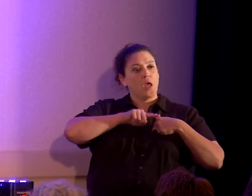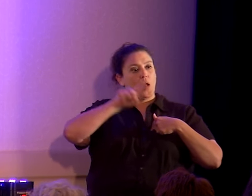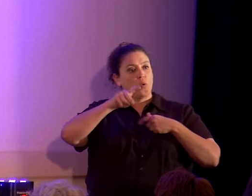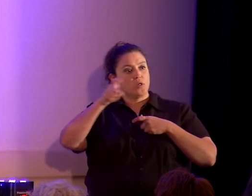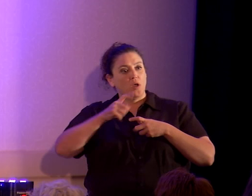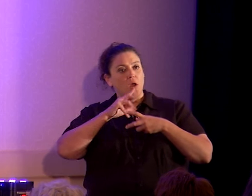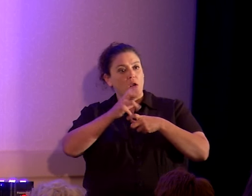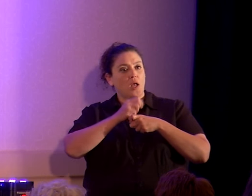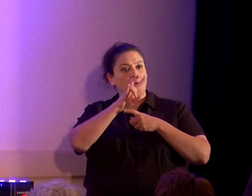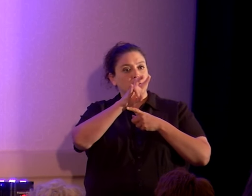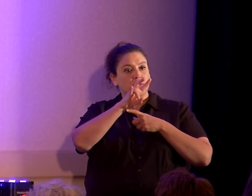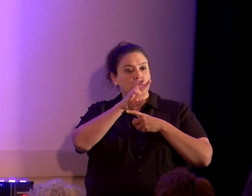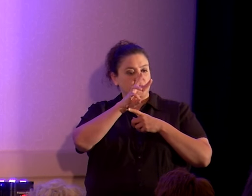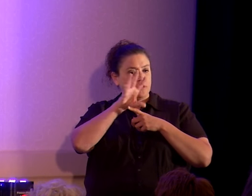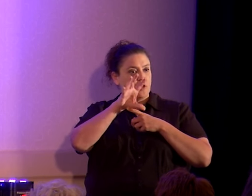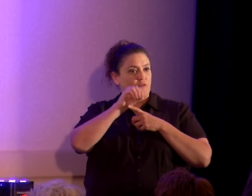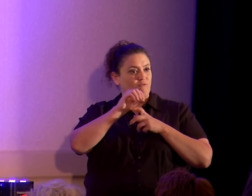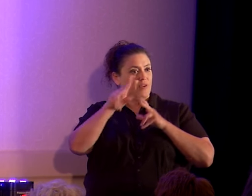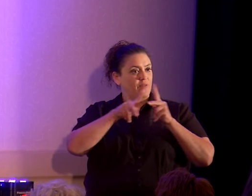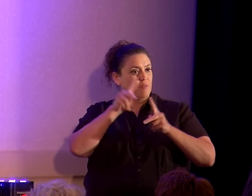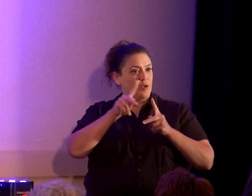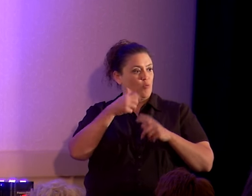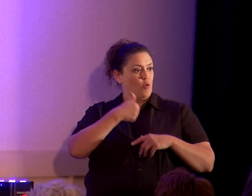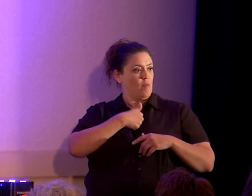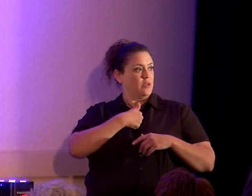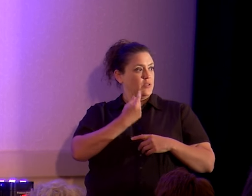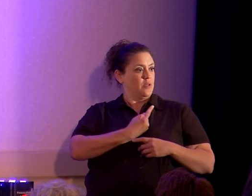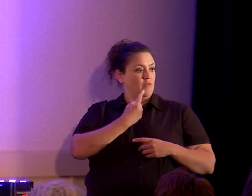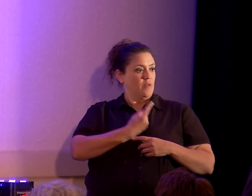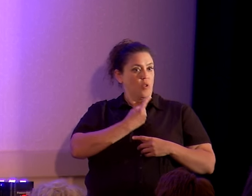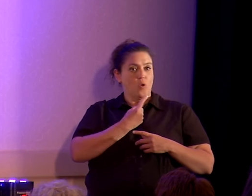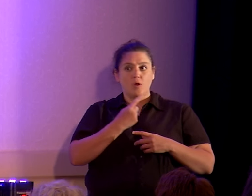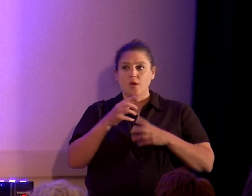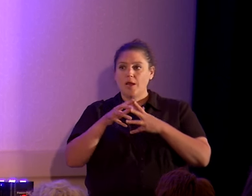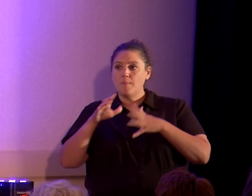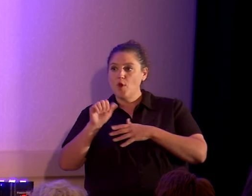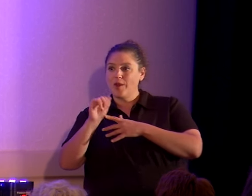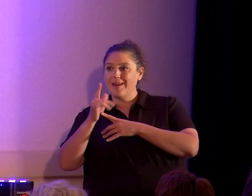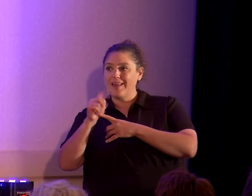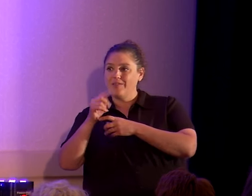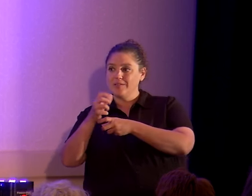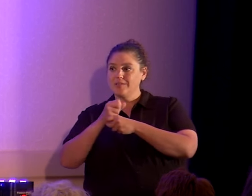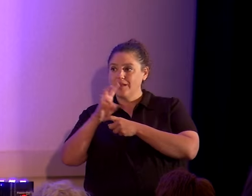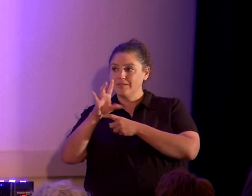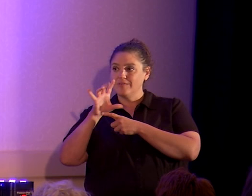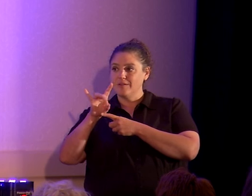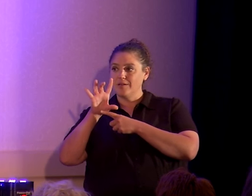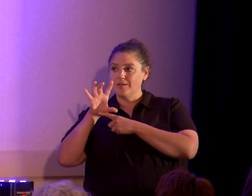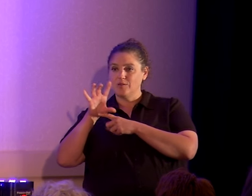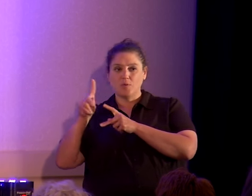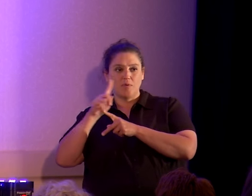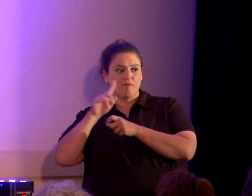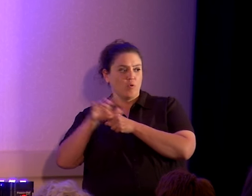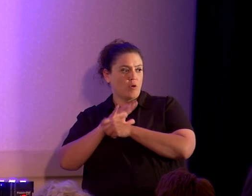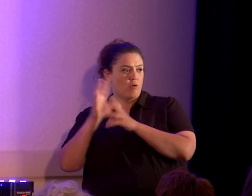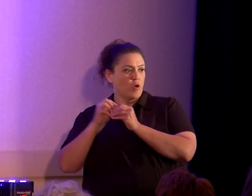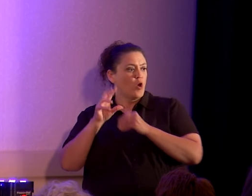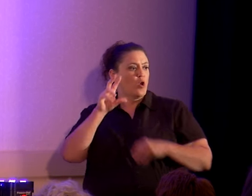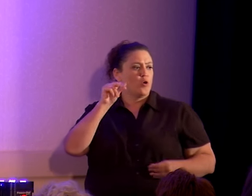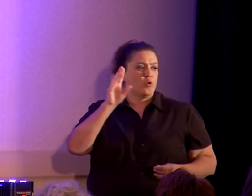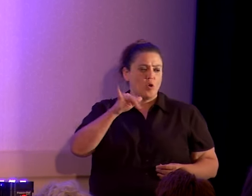650 people all by my little self. And an American atheist got 700, 800 people for a whole year. No, that's absurd.